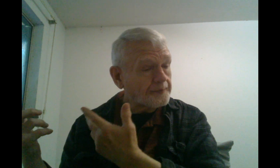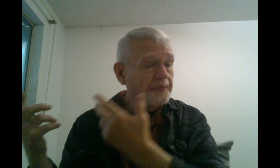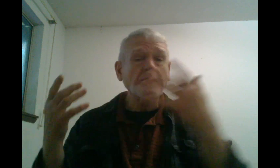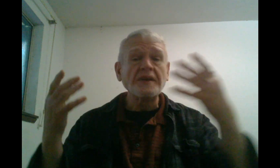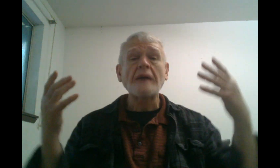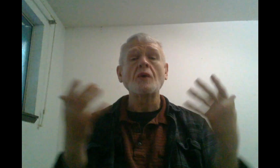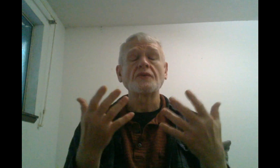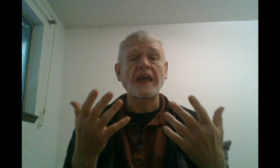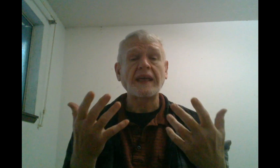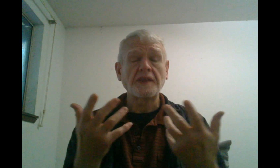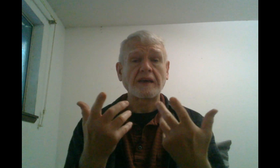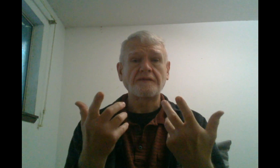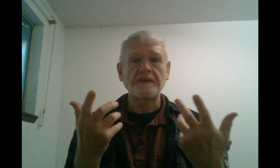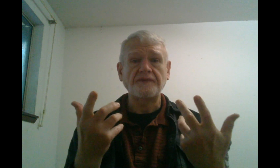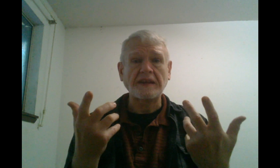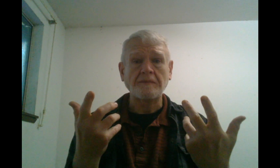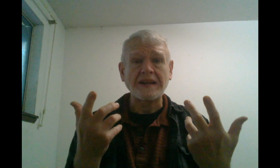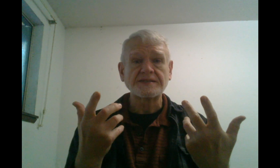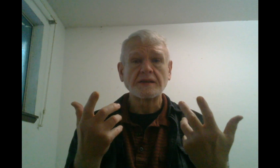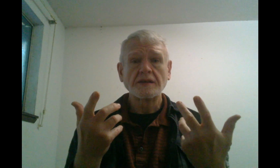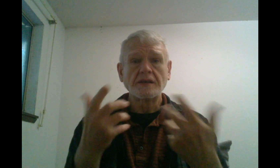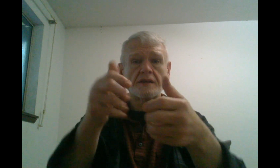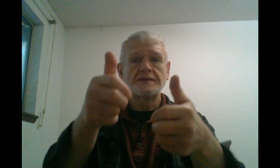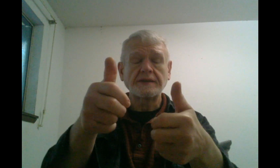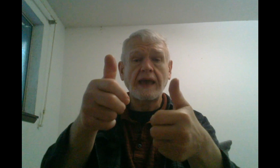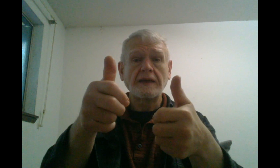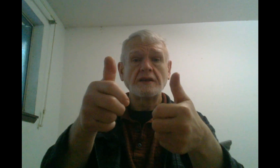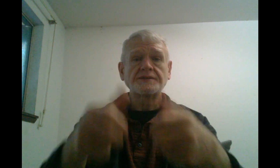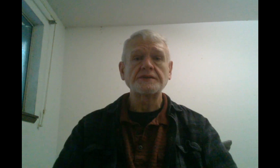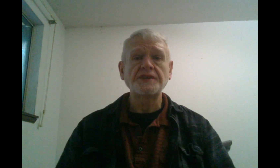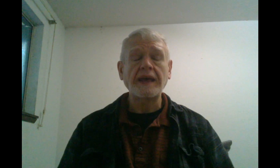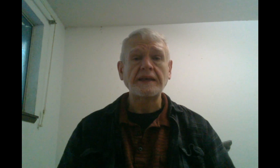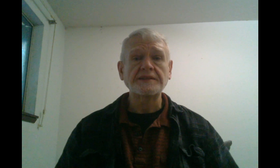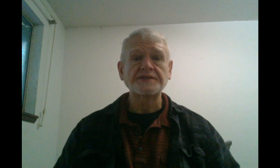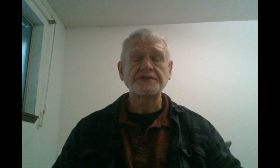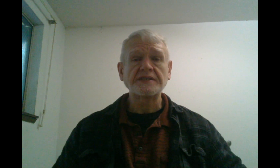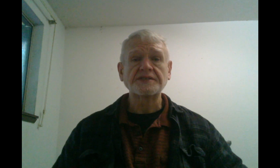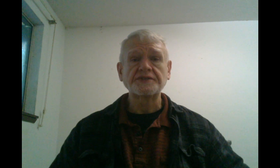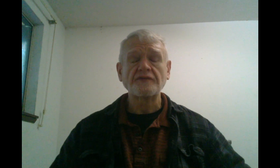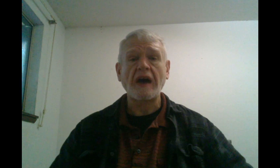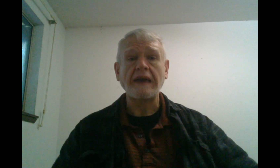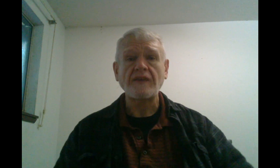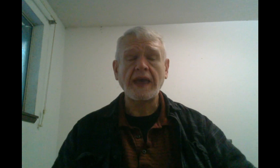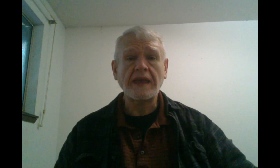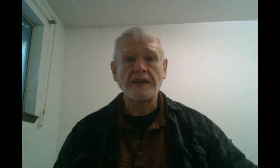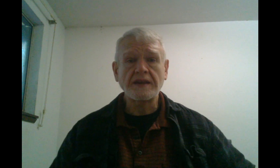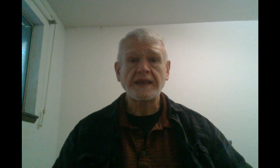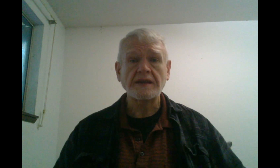But that won't take like 15 minutes. So, yeah. So, today it's just survive. And then